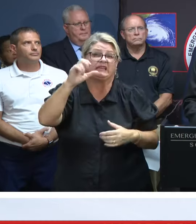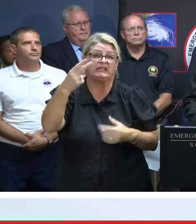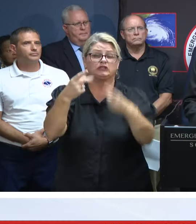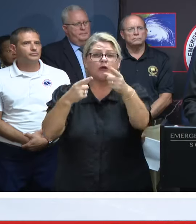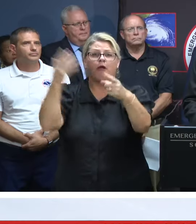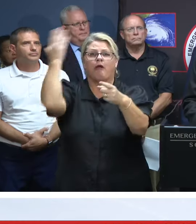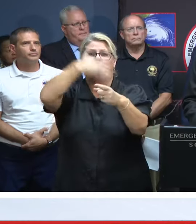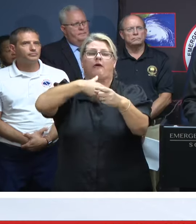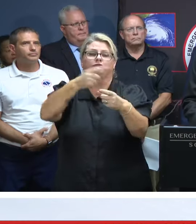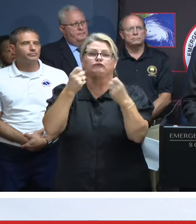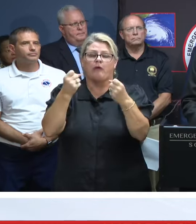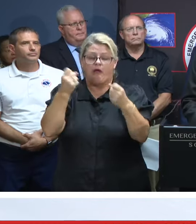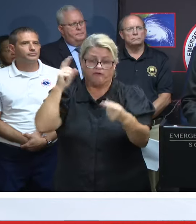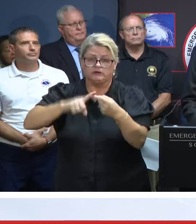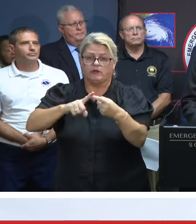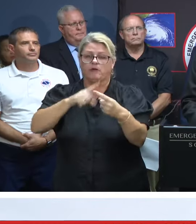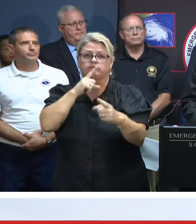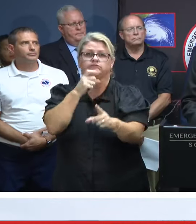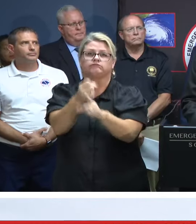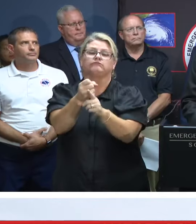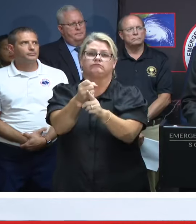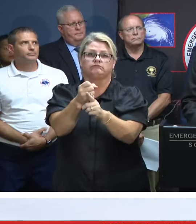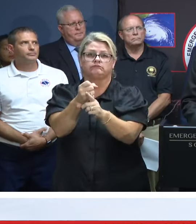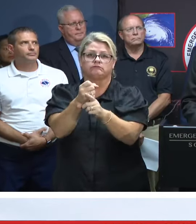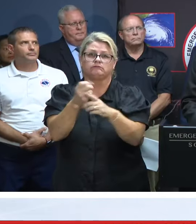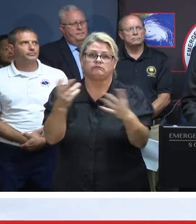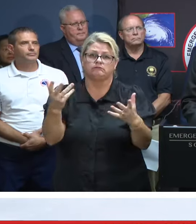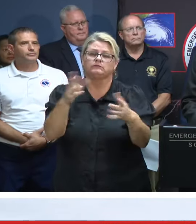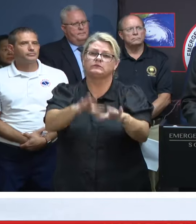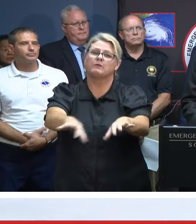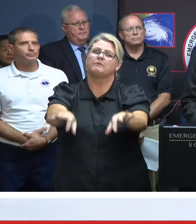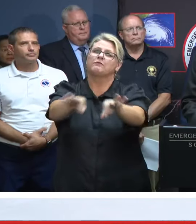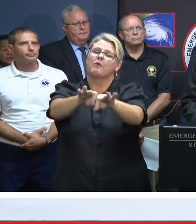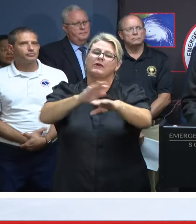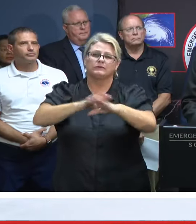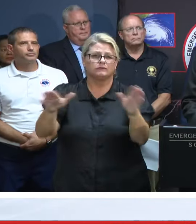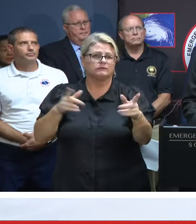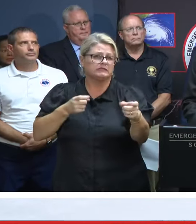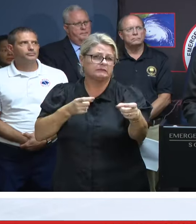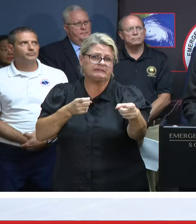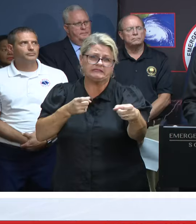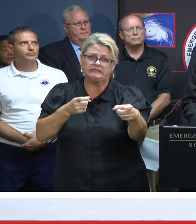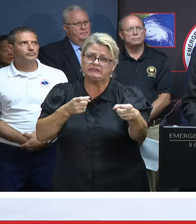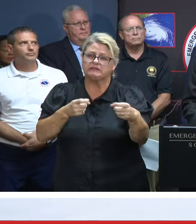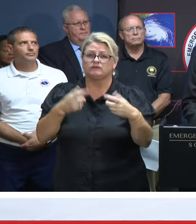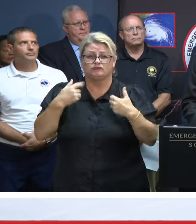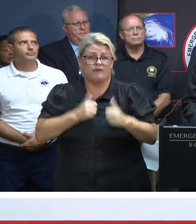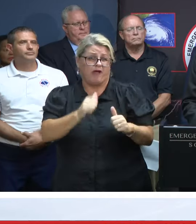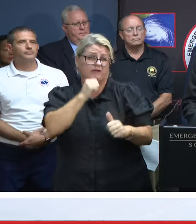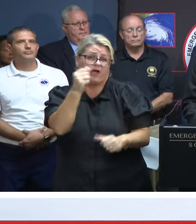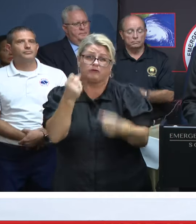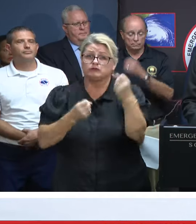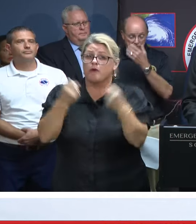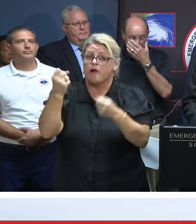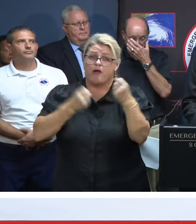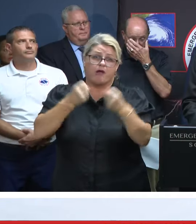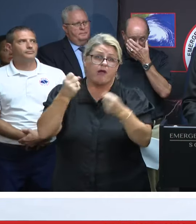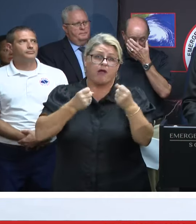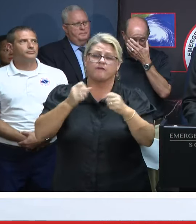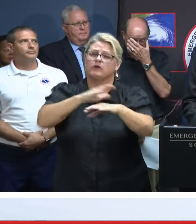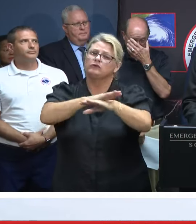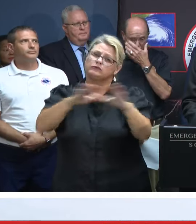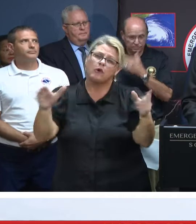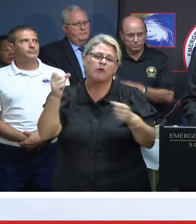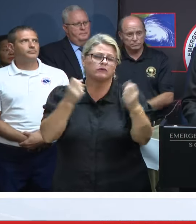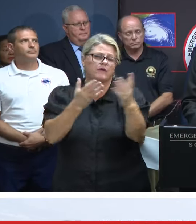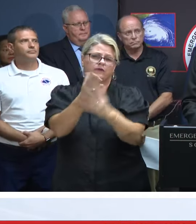even see until you're in it. So it's more important than ever to don't speed, stay off the roads if at all possible, never drive through